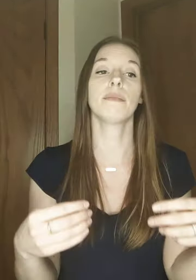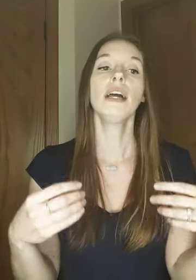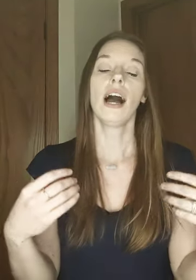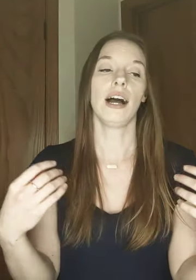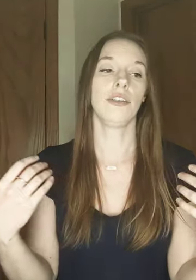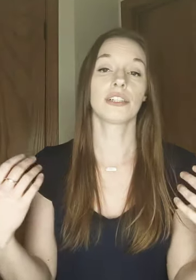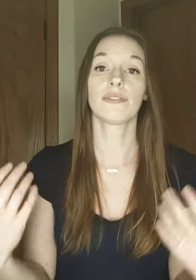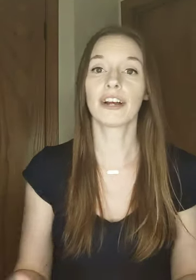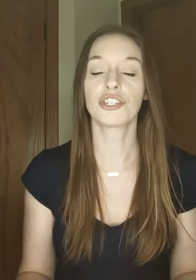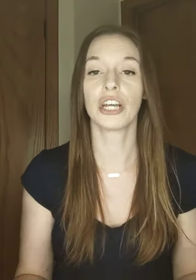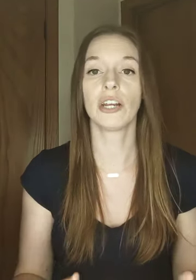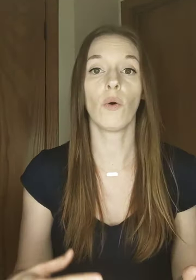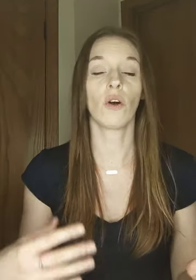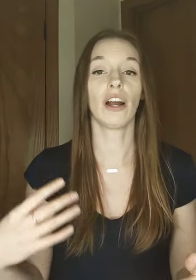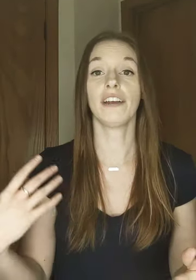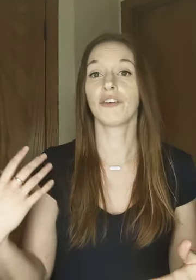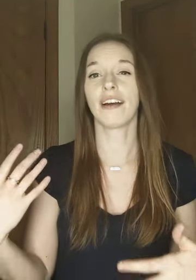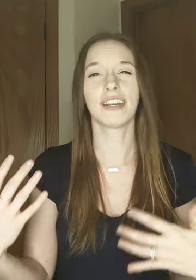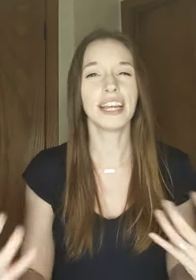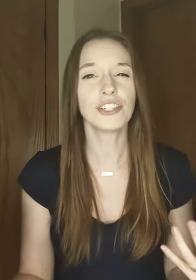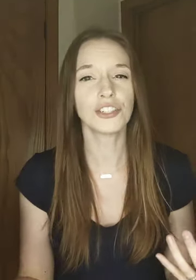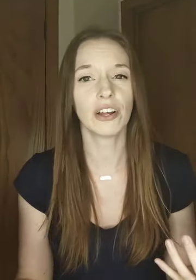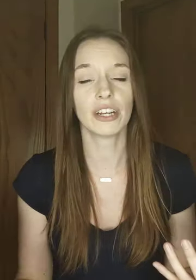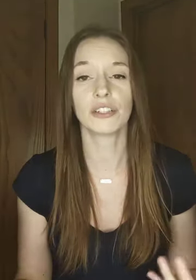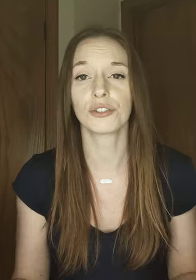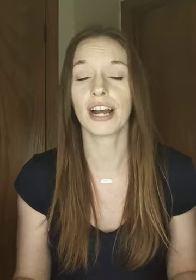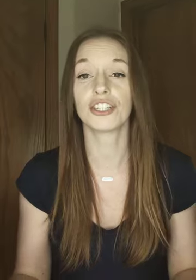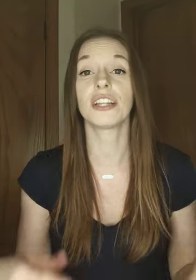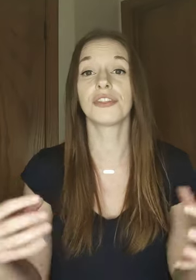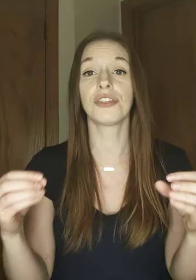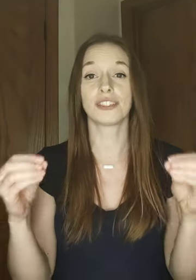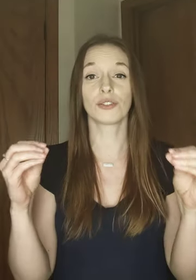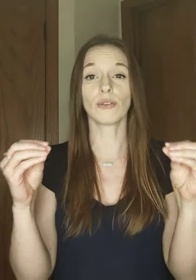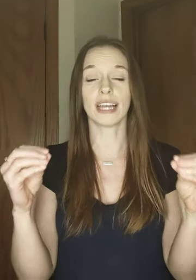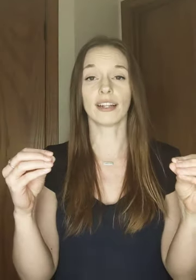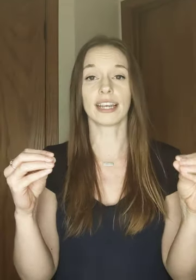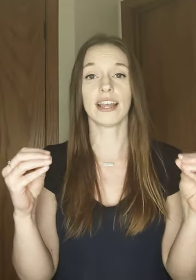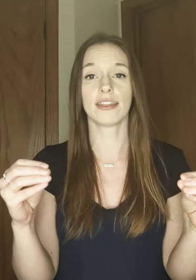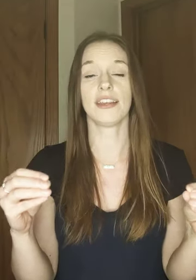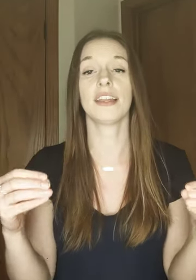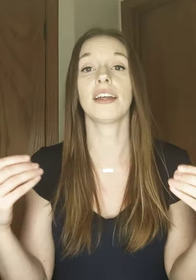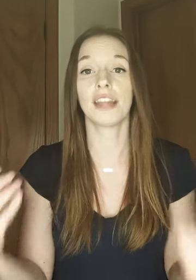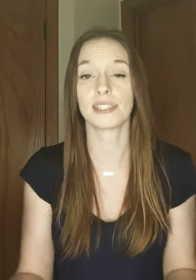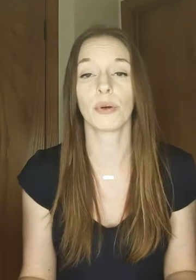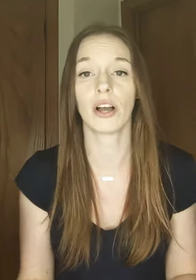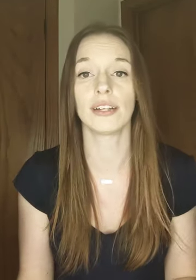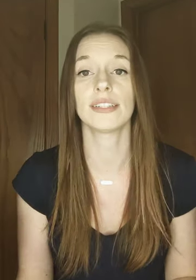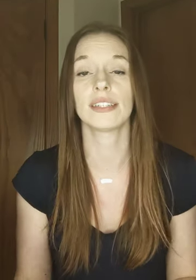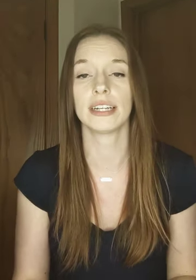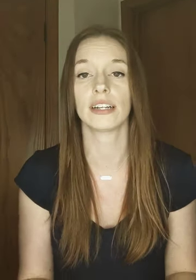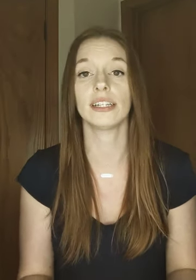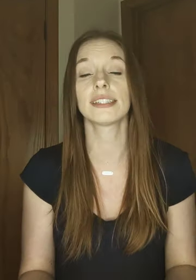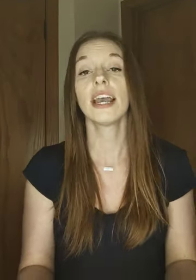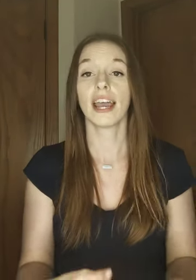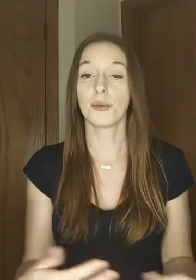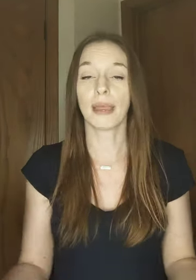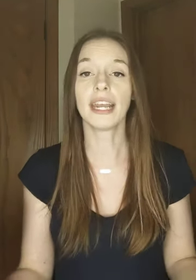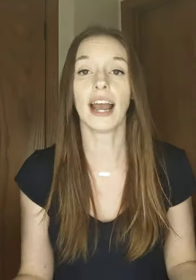there's friction or if you have an itch down there and you scratch it it's so delicate and thin that that's what causes the tearness and the pain